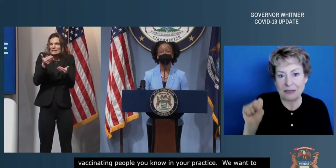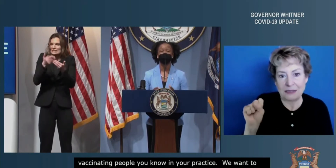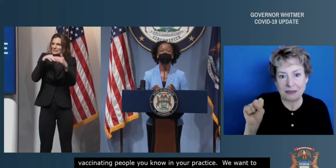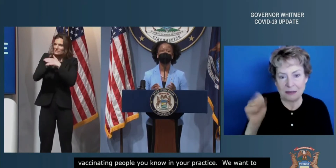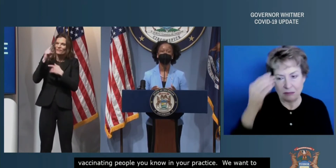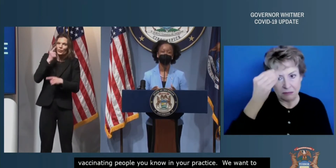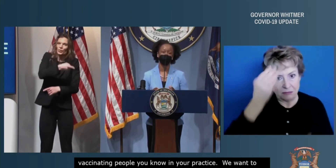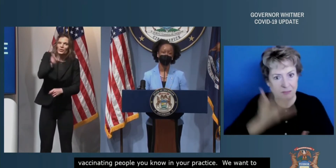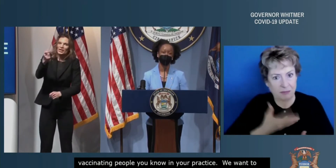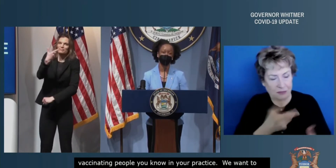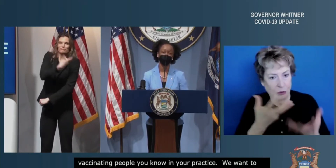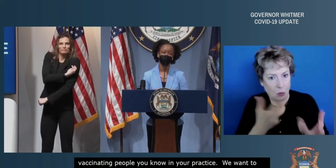accessible to everyone.